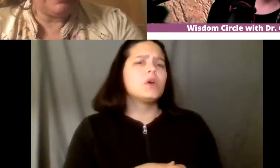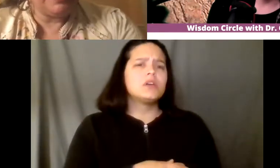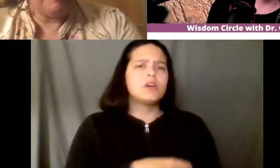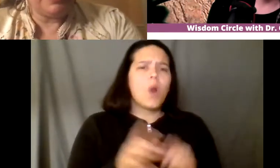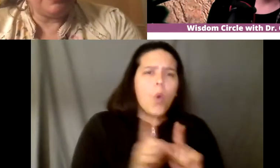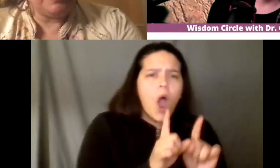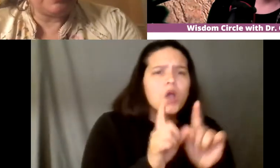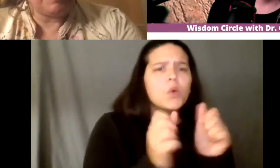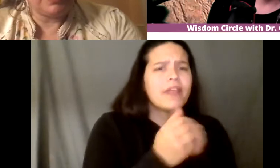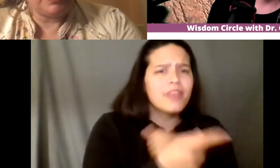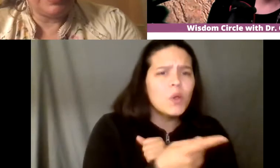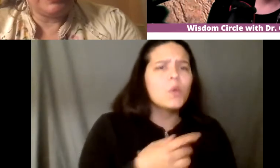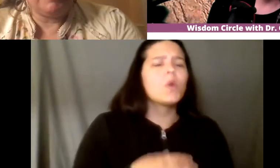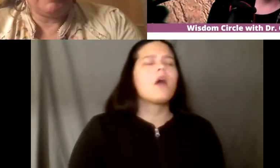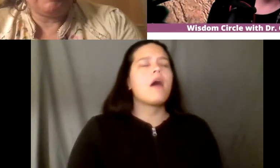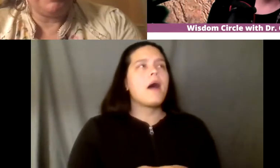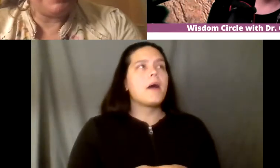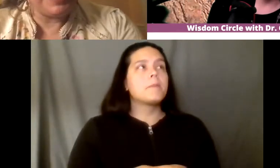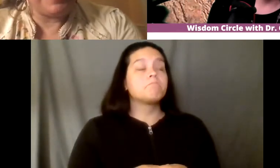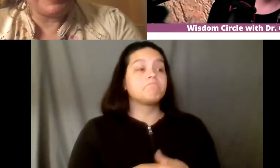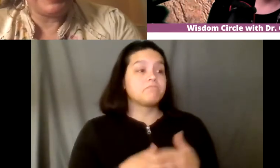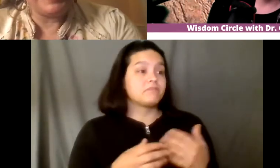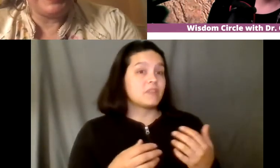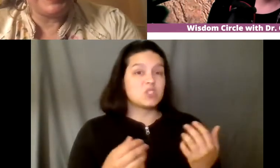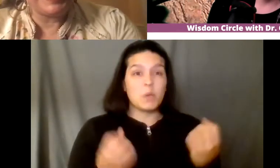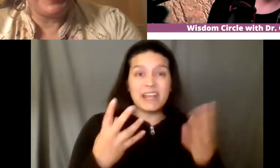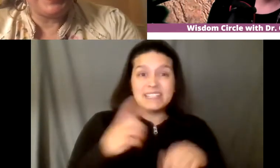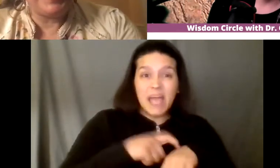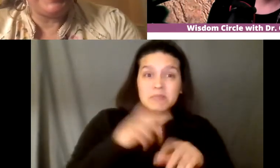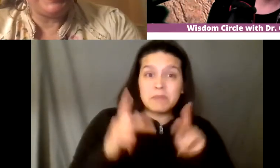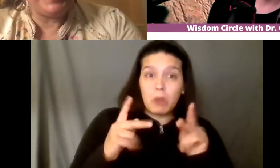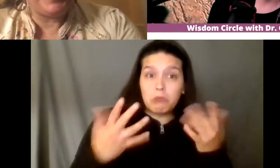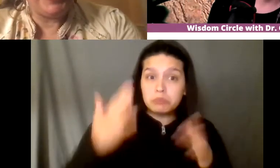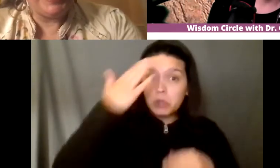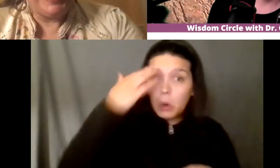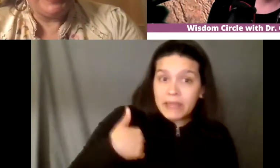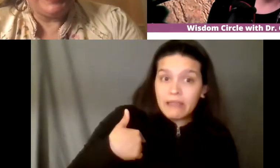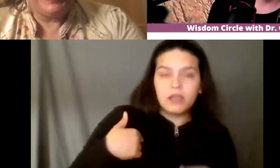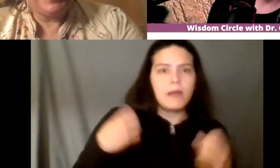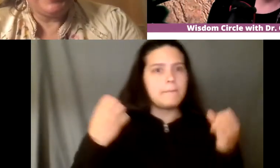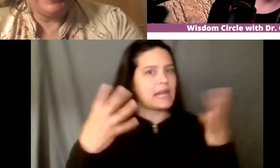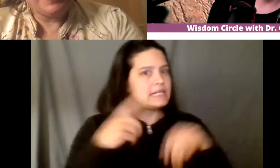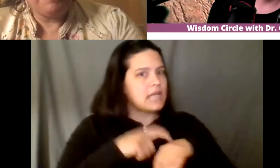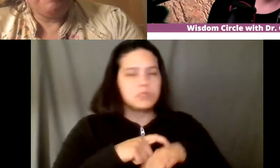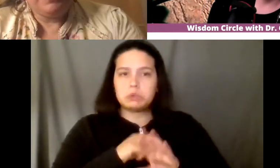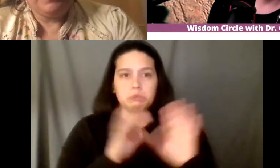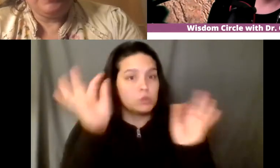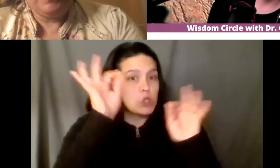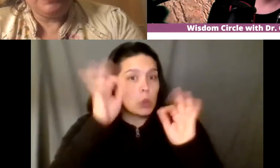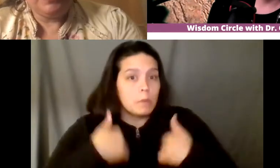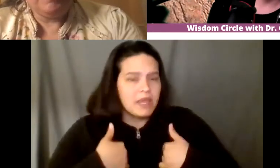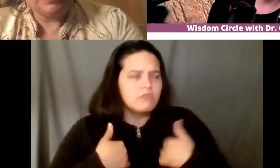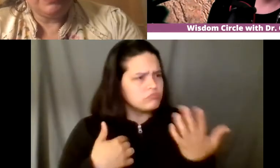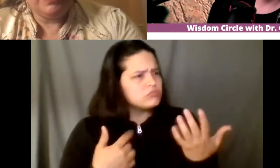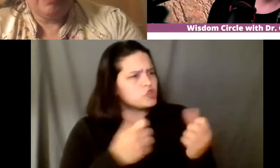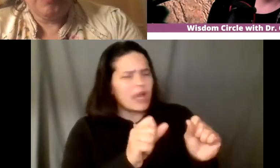someplace and somebody knows but a lot of times people have no idea right so i just go out and um and just try to take people on their